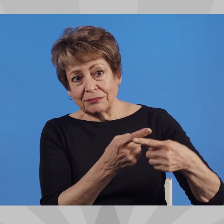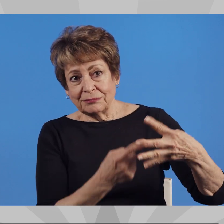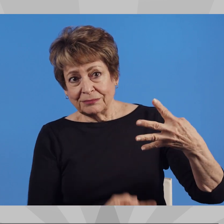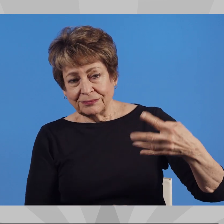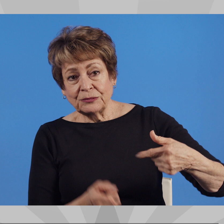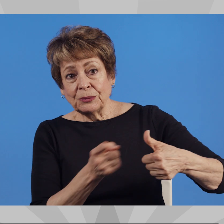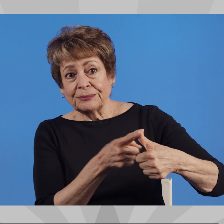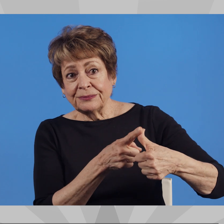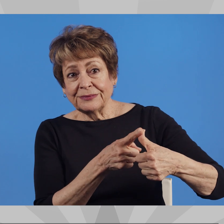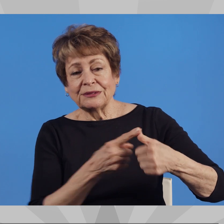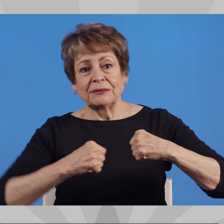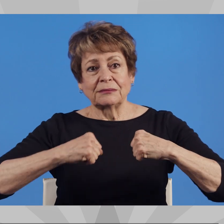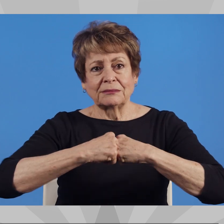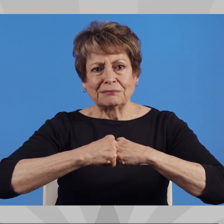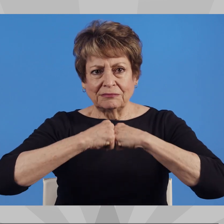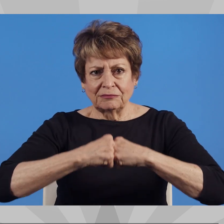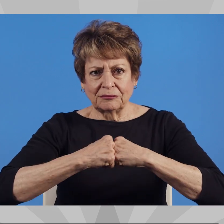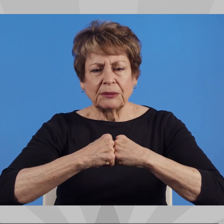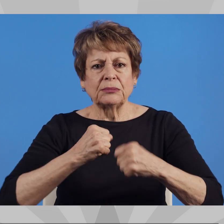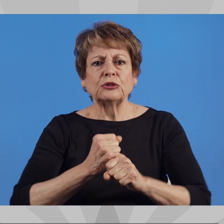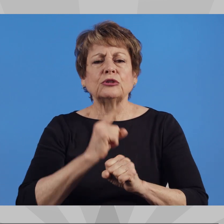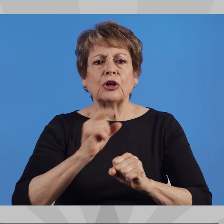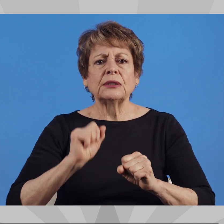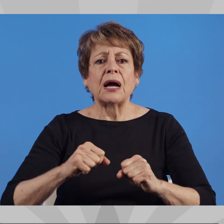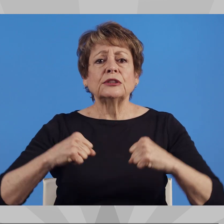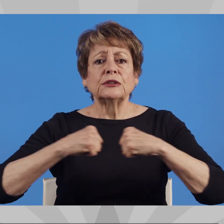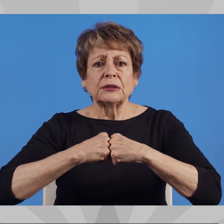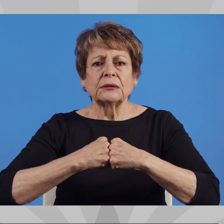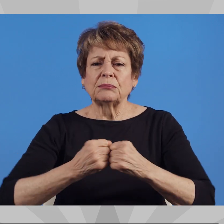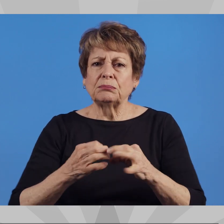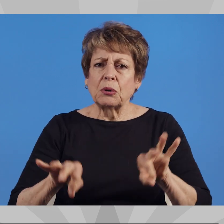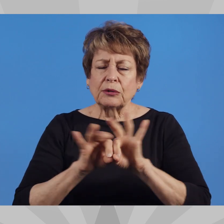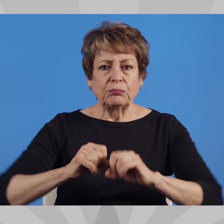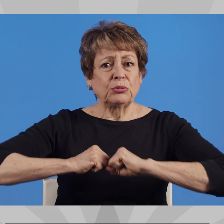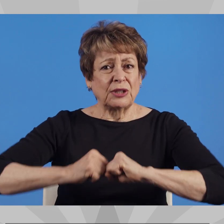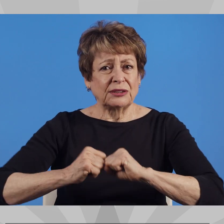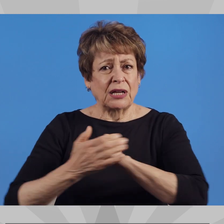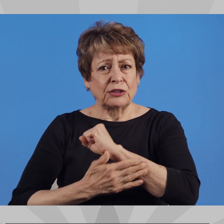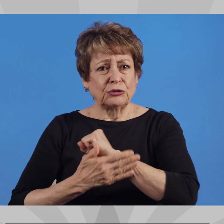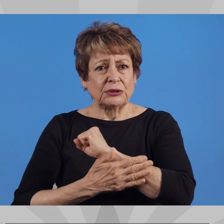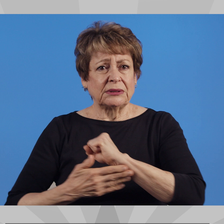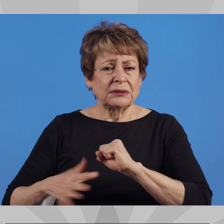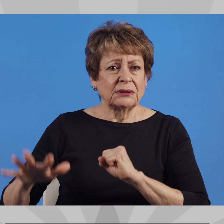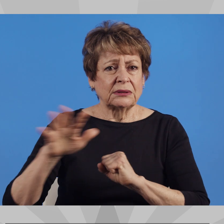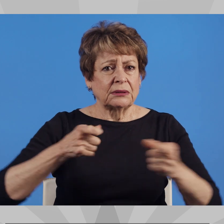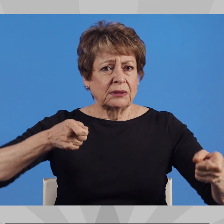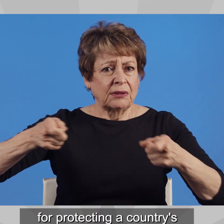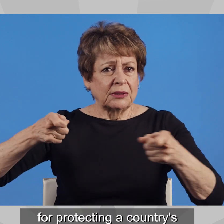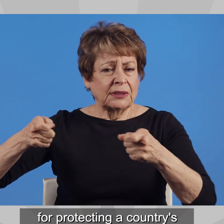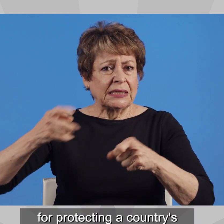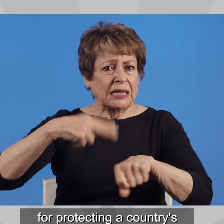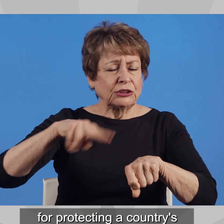MY GOALS NUMBER ONE, SECURE BORDER ENSURING A SECURE BORDER IS